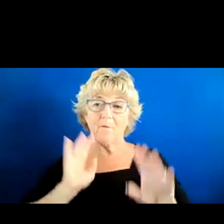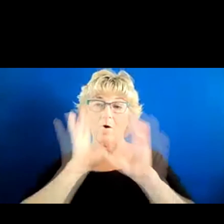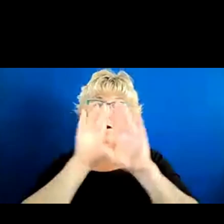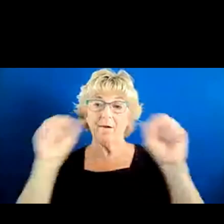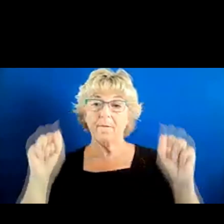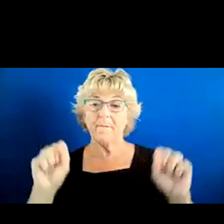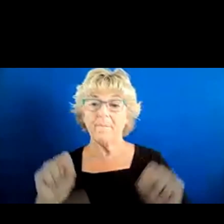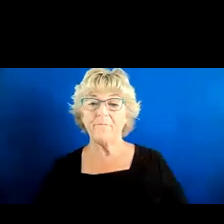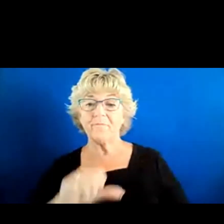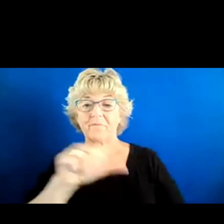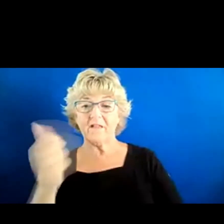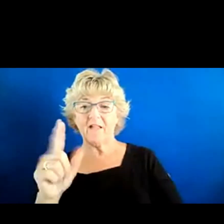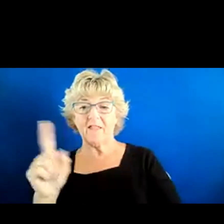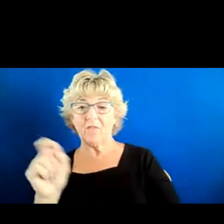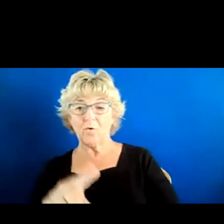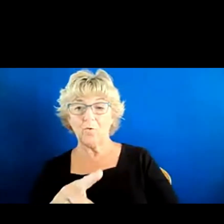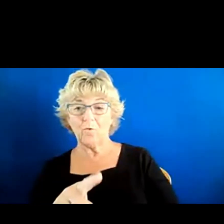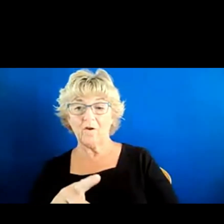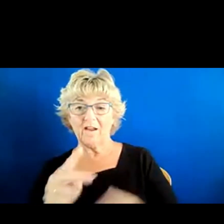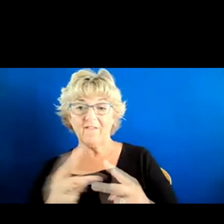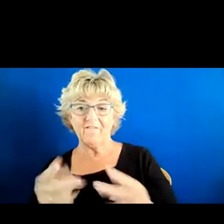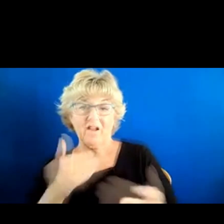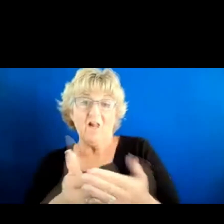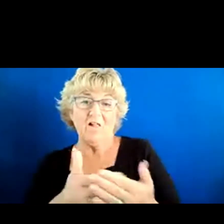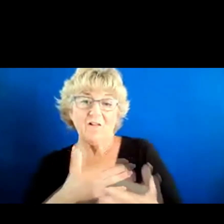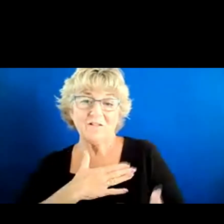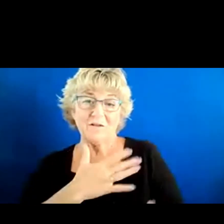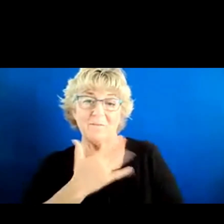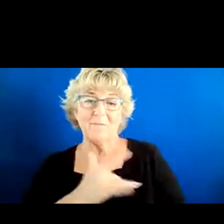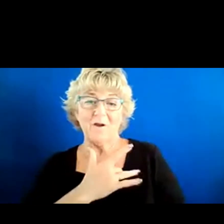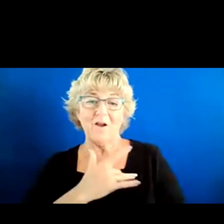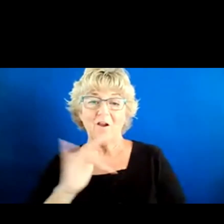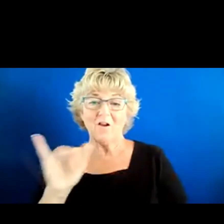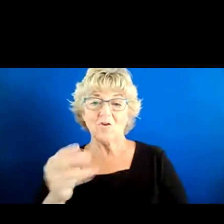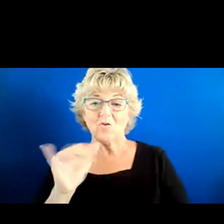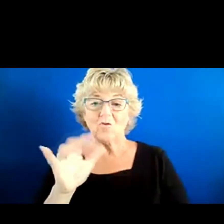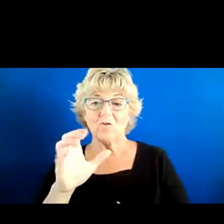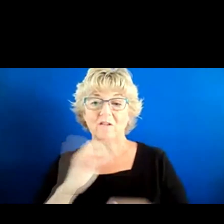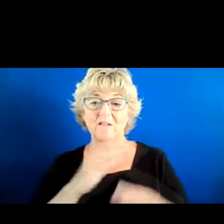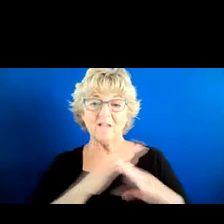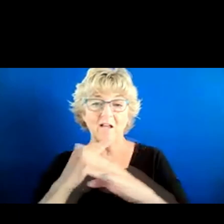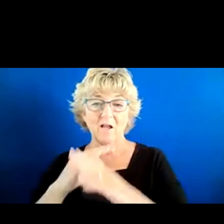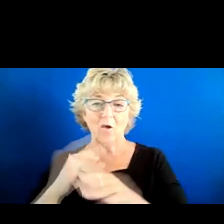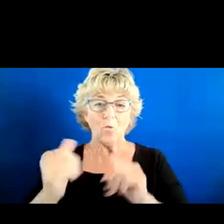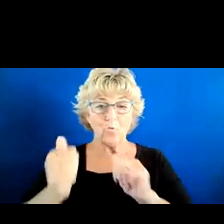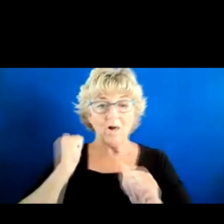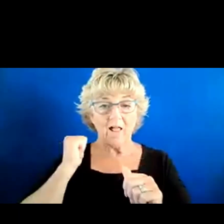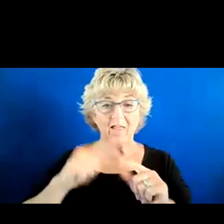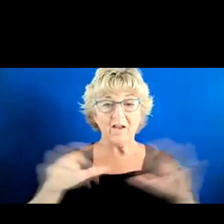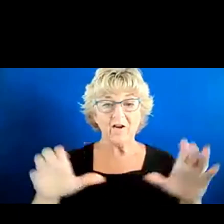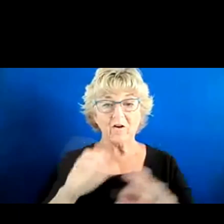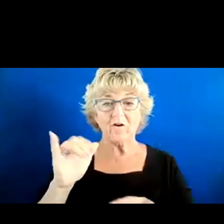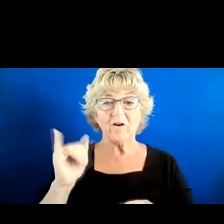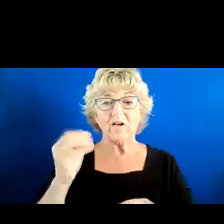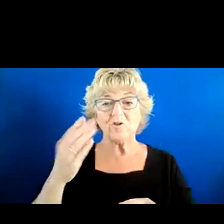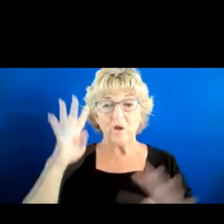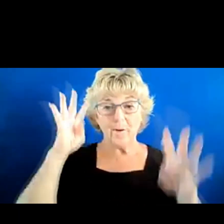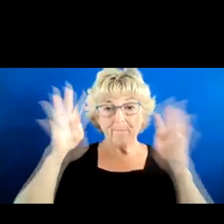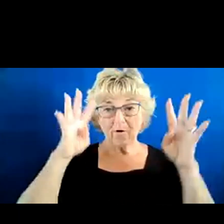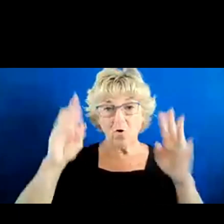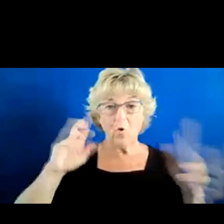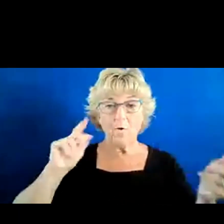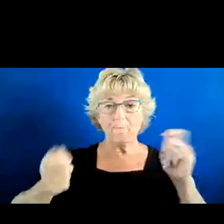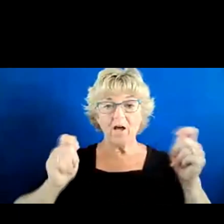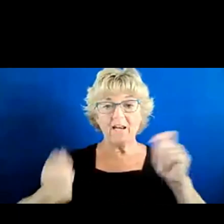Another question, which is very close to my heart, Joyce asks, is one of the barriers the reluctance to do job creation or to modify